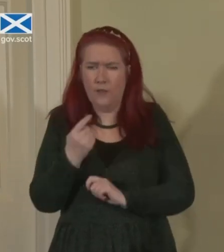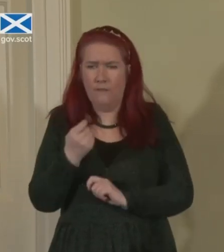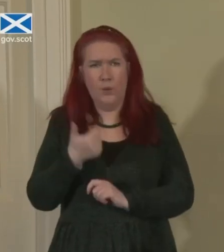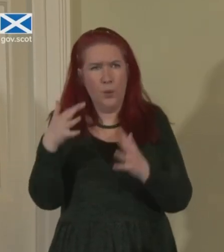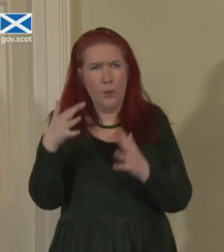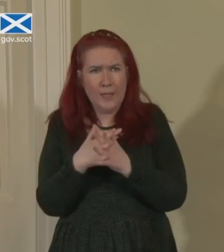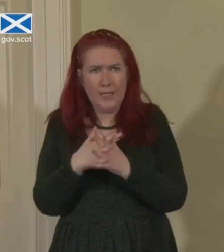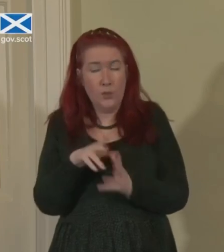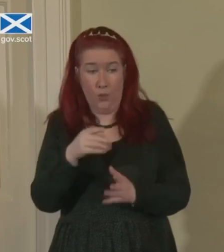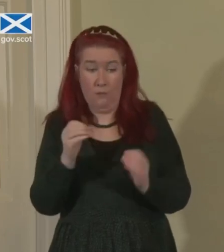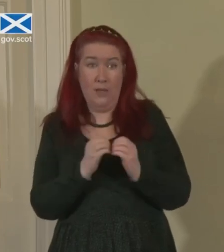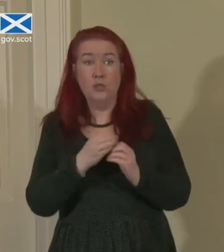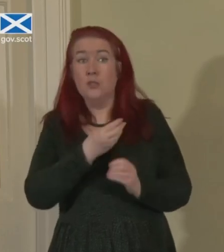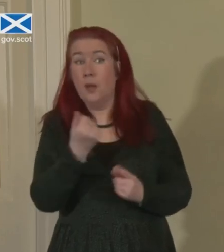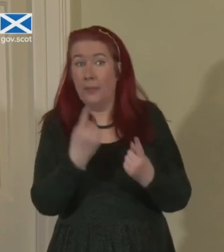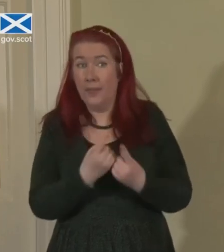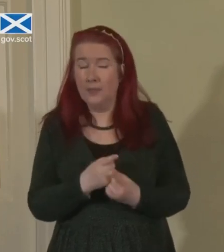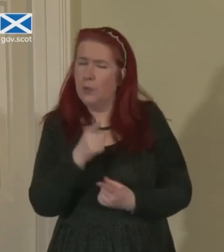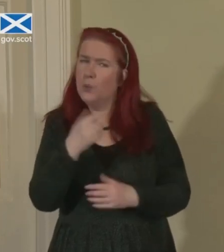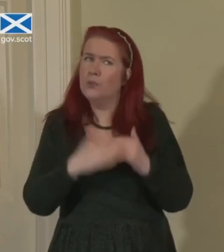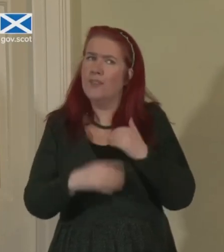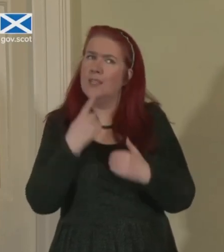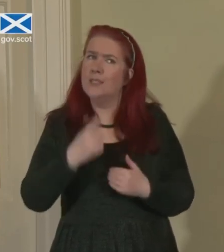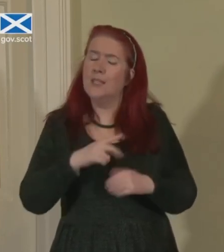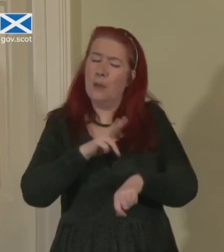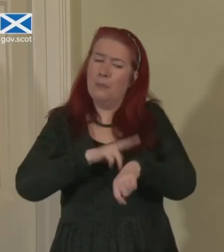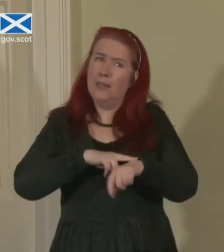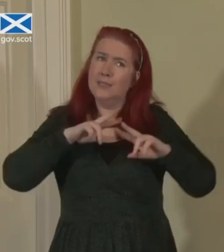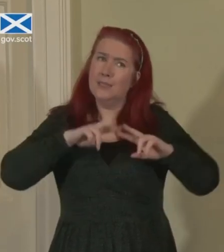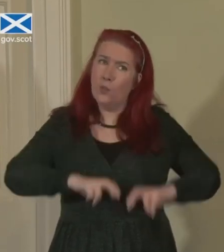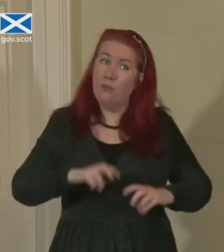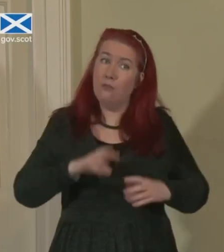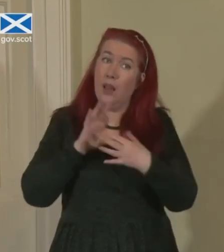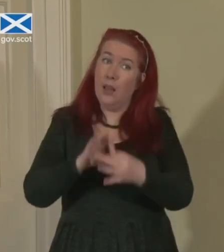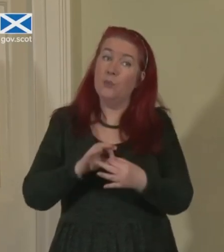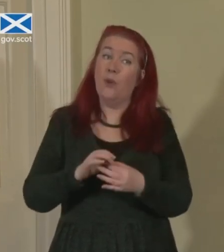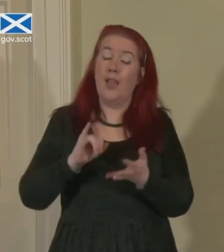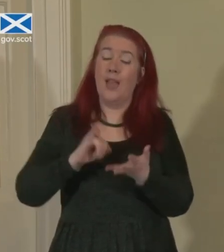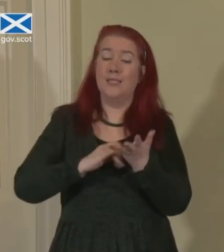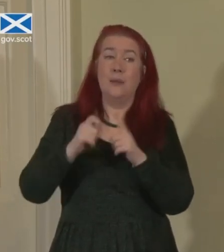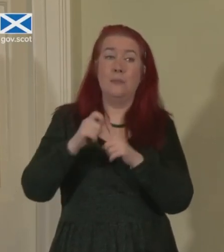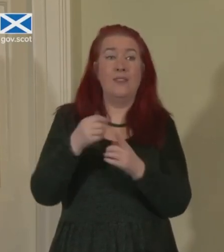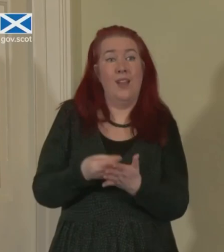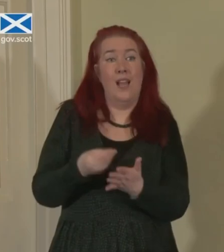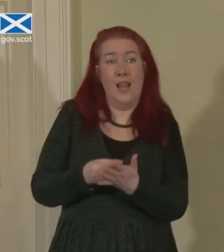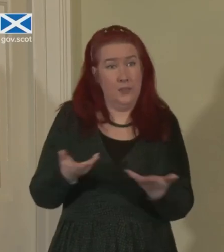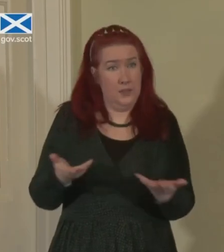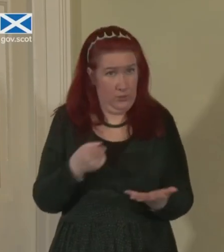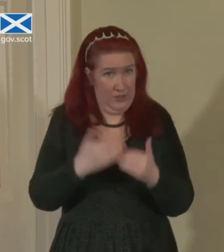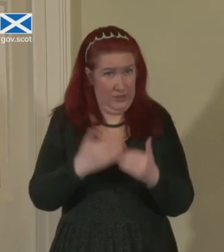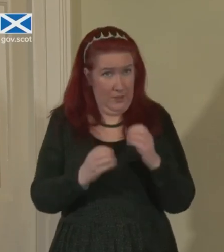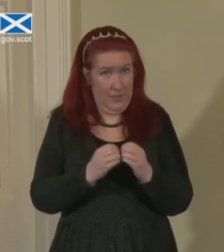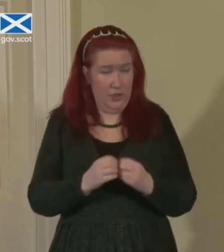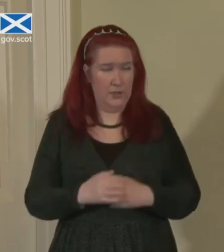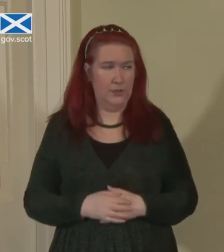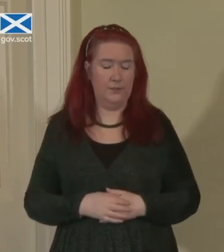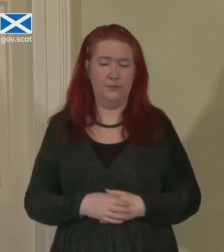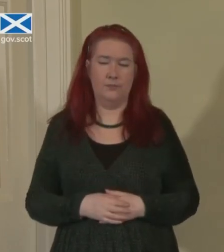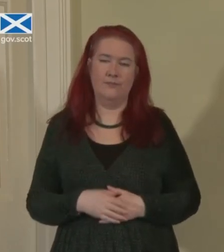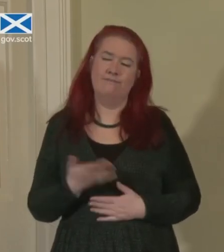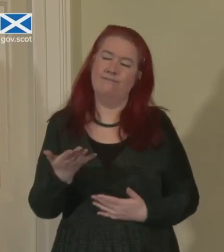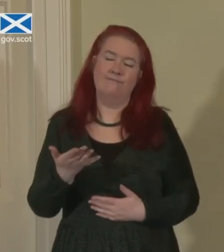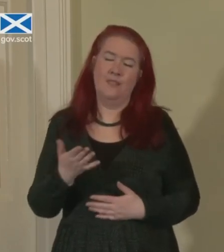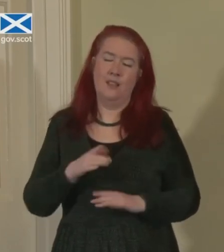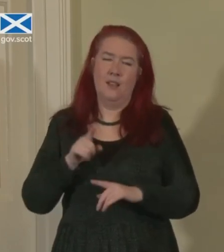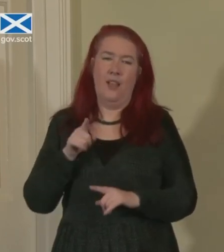You've mentioned some things, the only thing you didn't mention is the police inquiry into the party's finances. Look, these things are not the